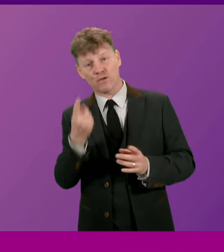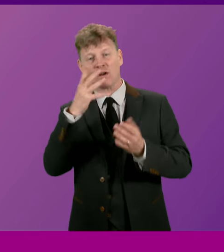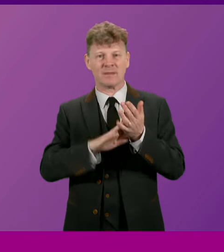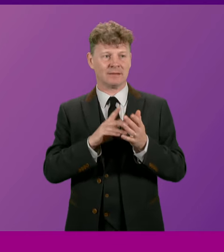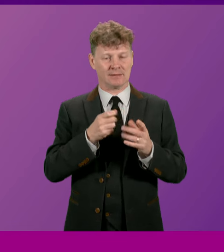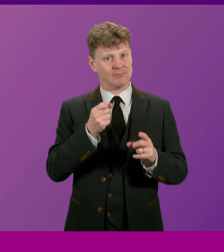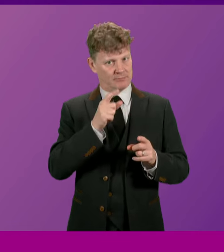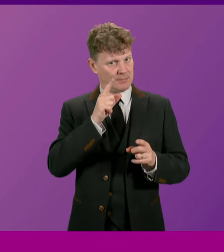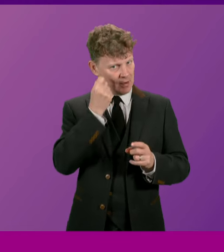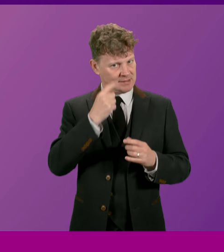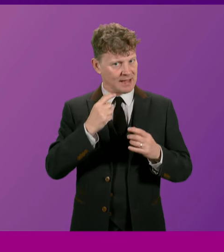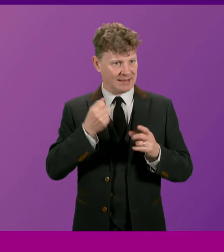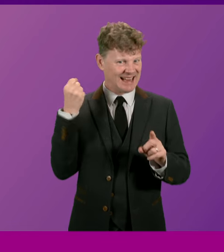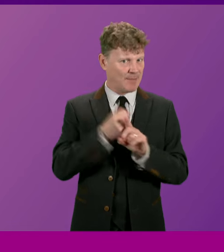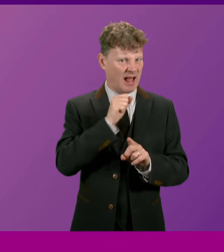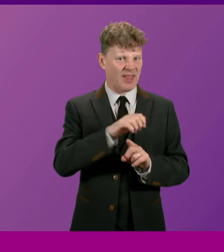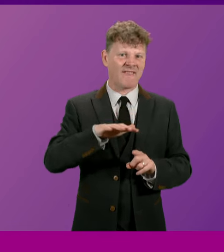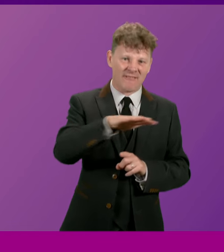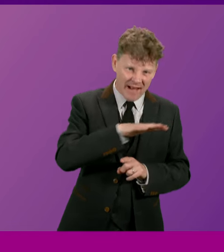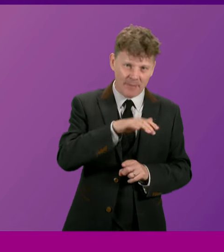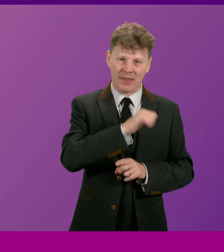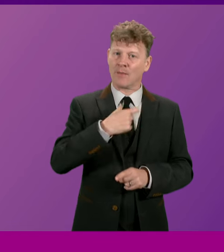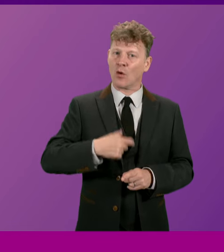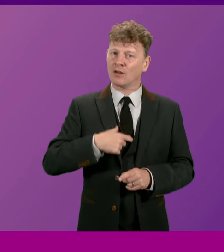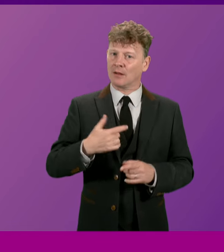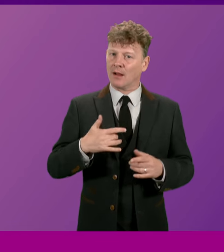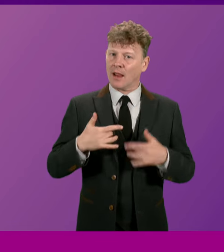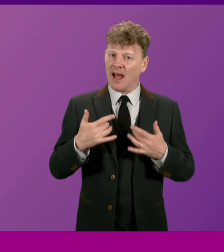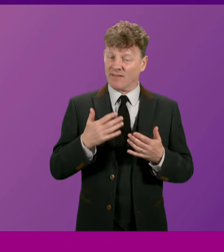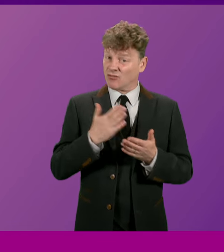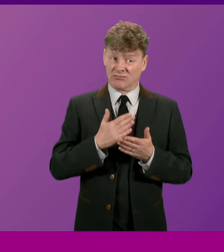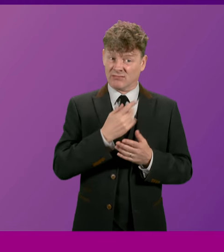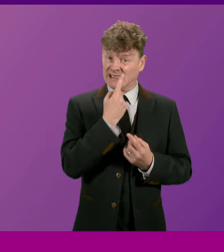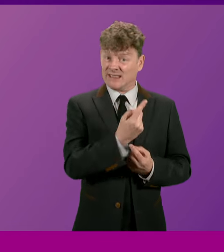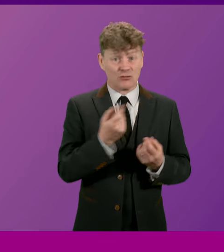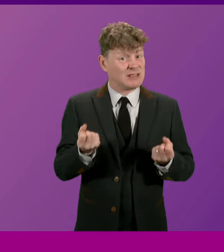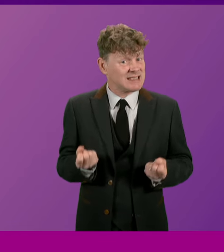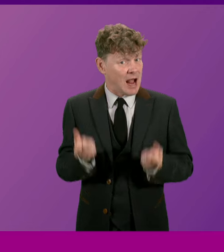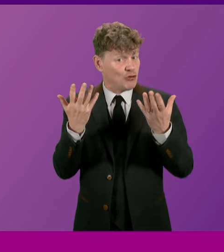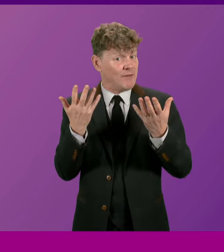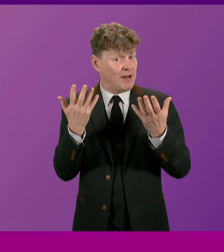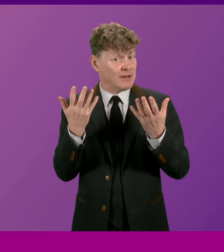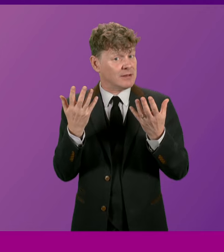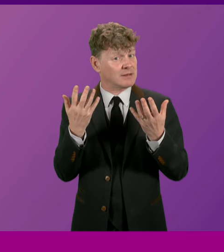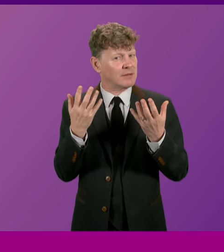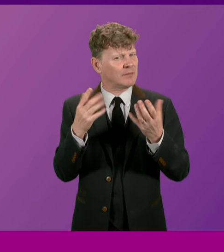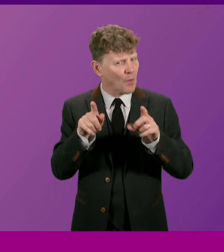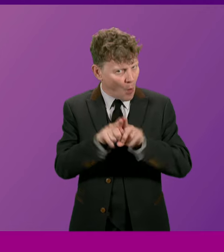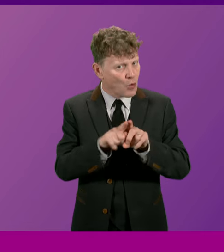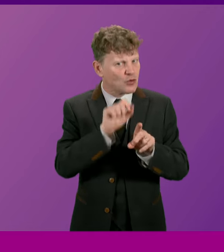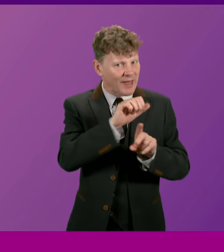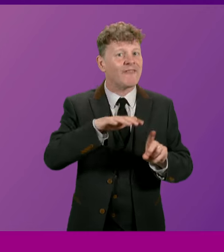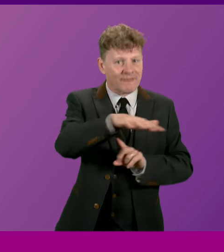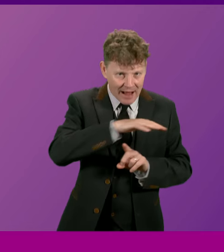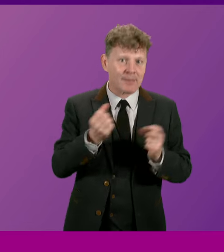family life. And this aspect of the role is a sacrifice for the individual, but it is also a sacrifice for their